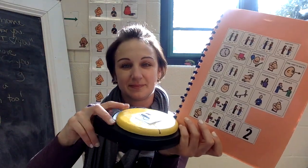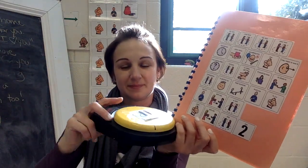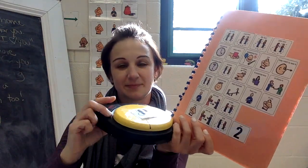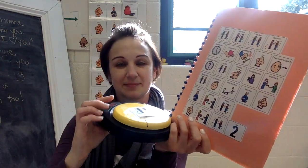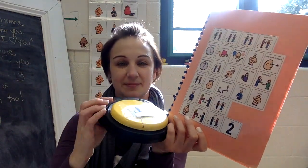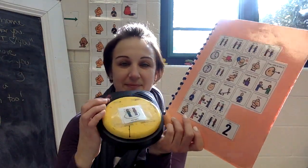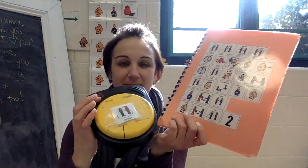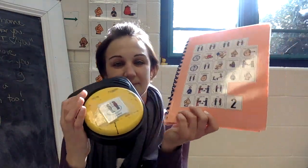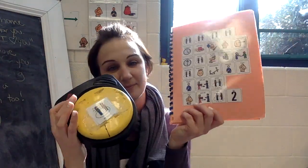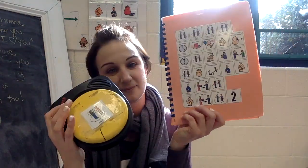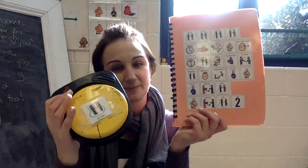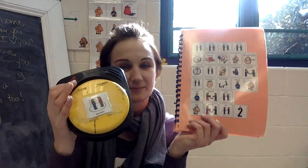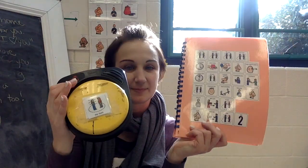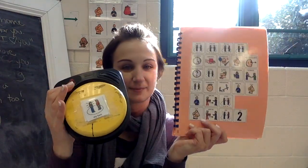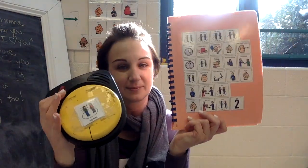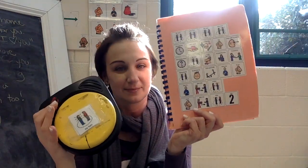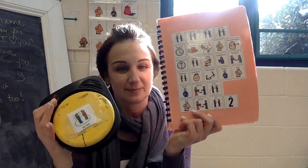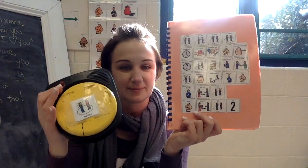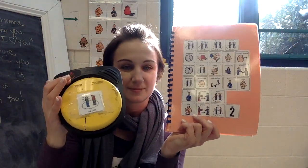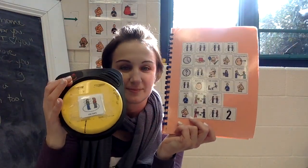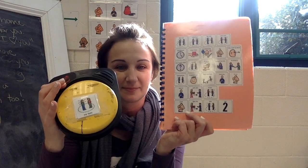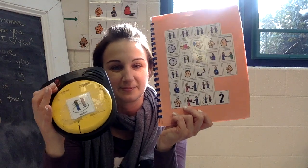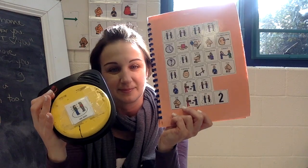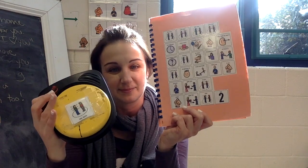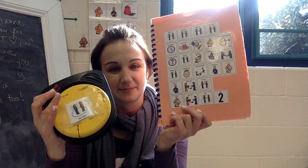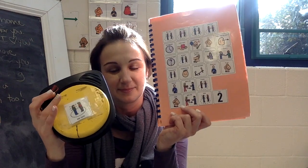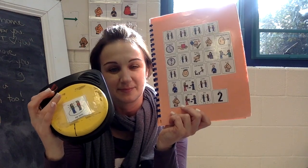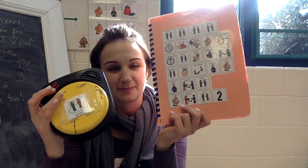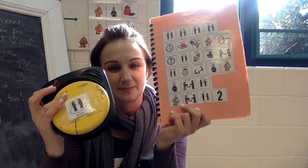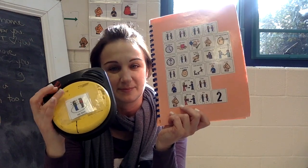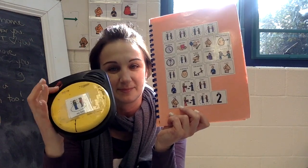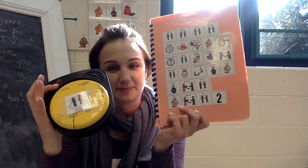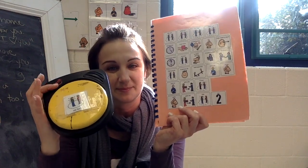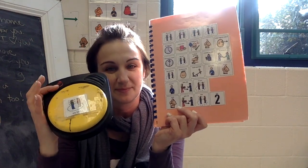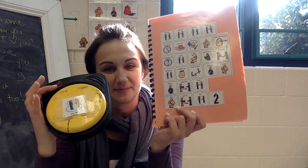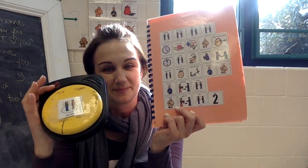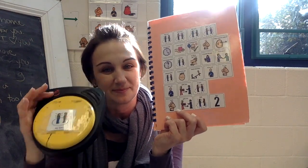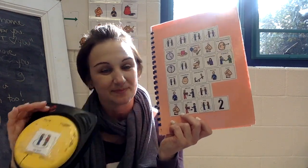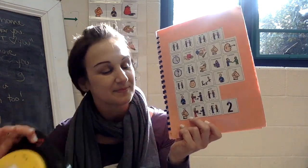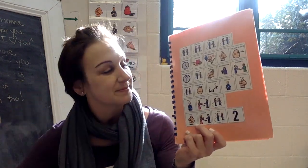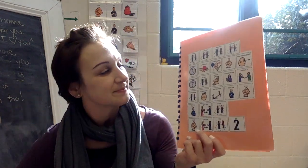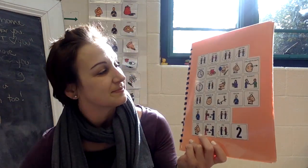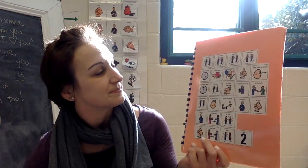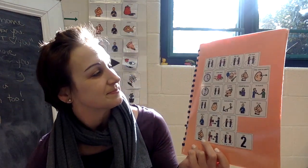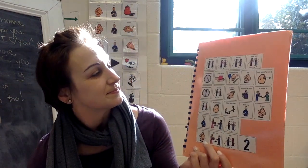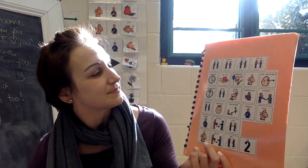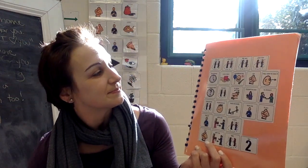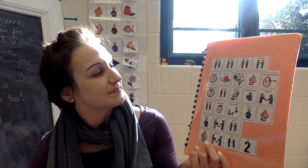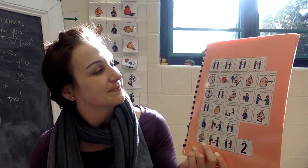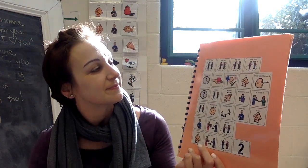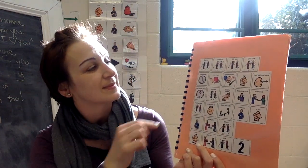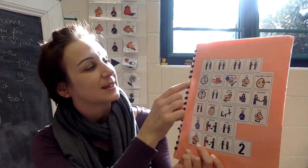My Turn, Your Turn. My Turn, Your Turn.